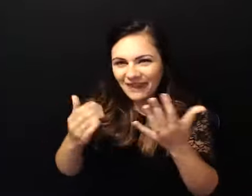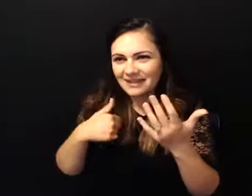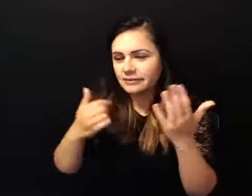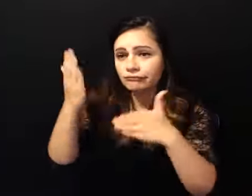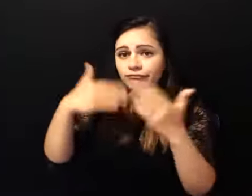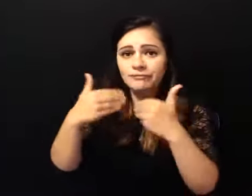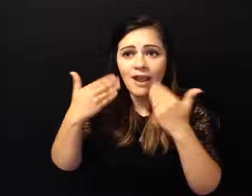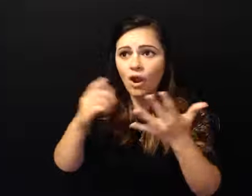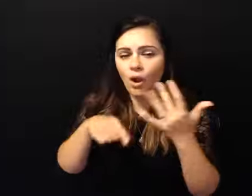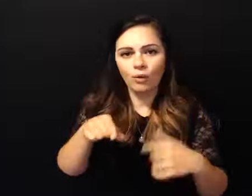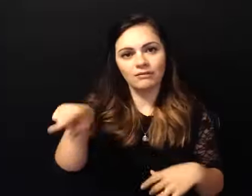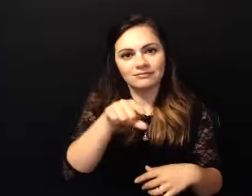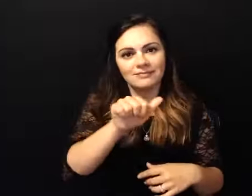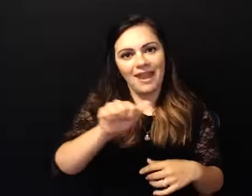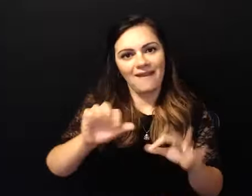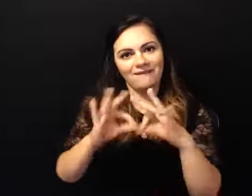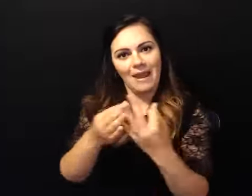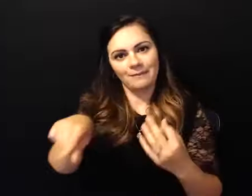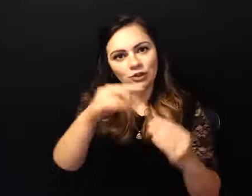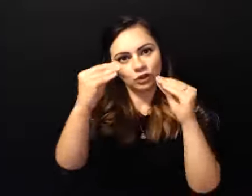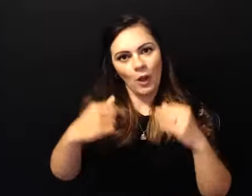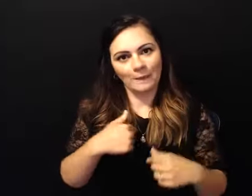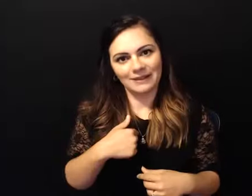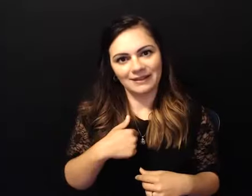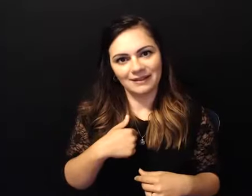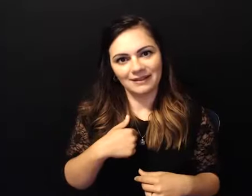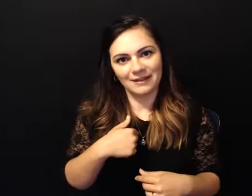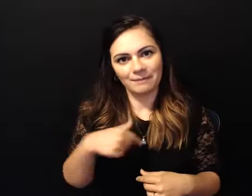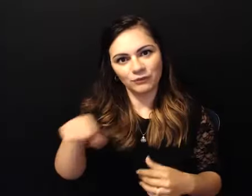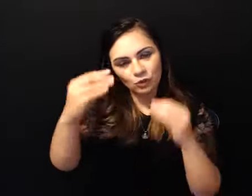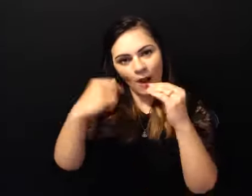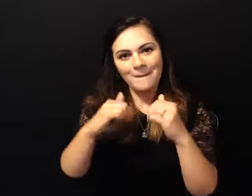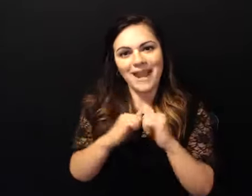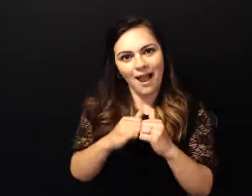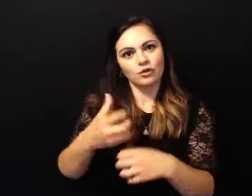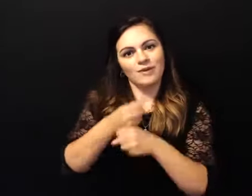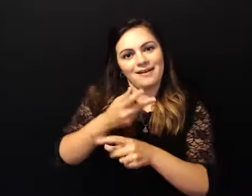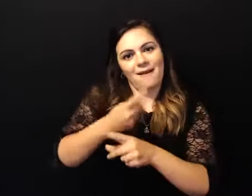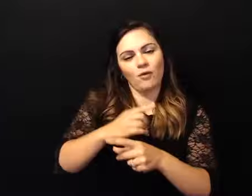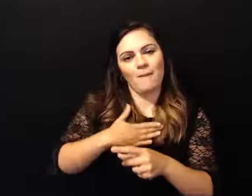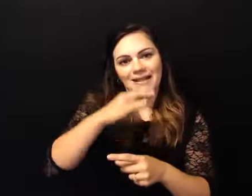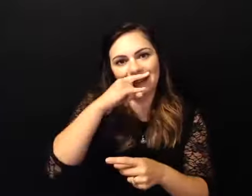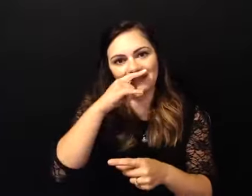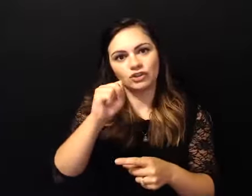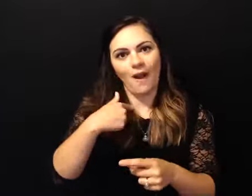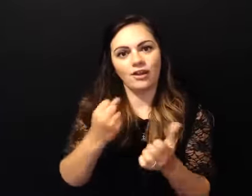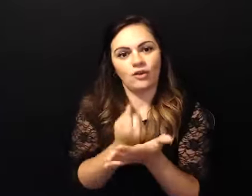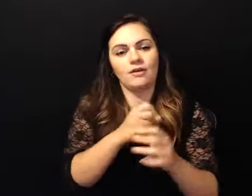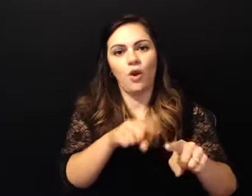could get to meetings and that i could be present at an alcoholics and honest meetings because i needed one really bad that day you taught me how to show up and be of service to